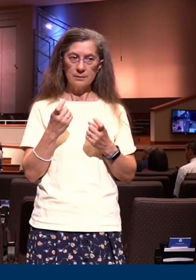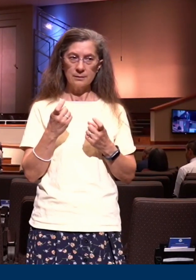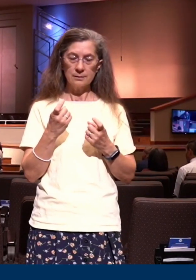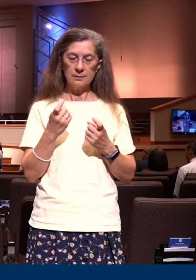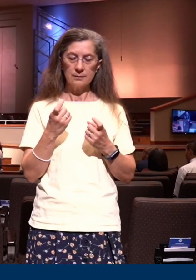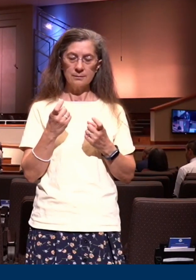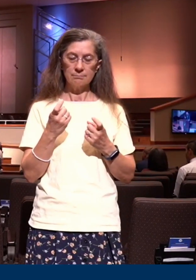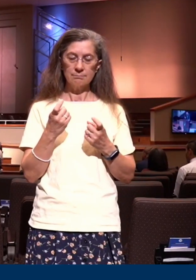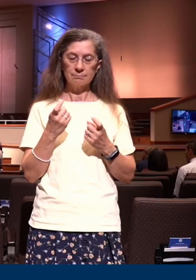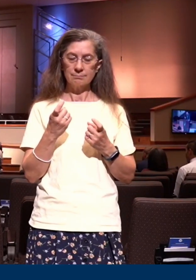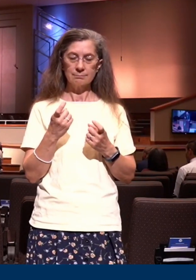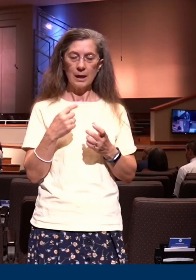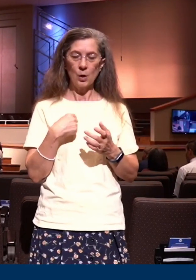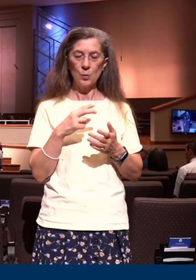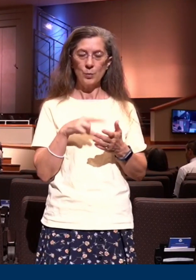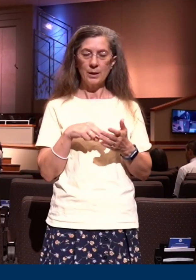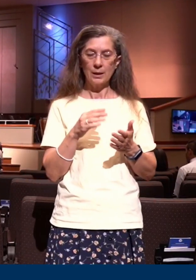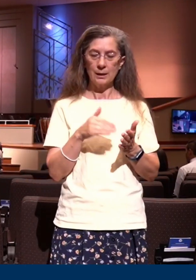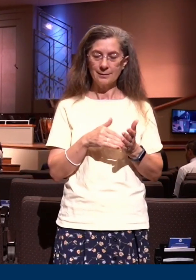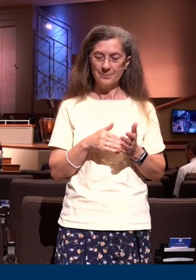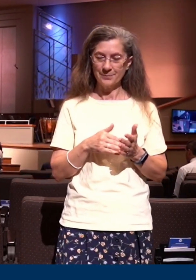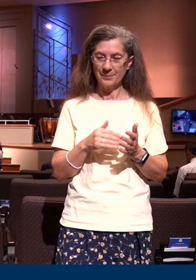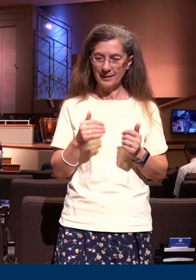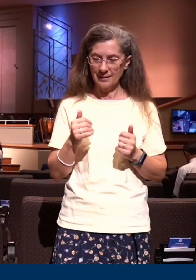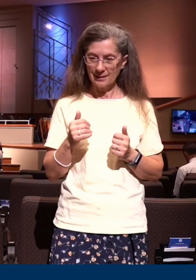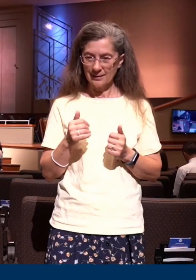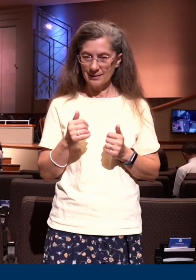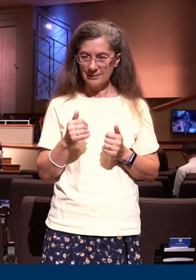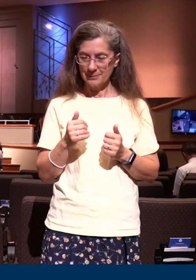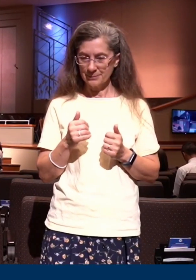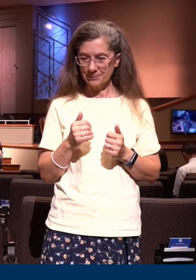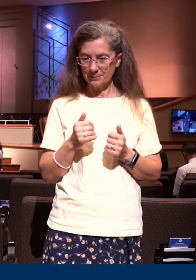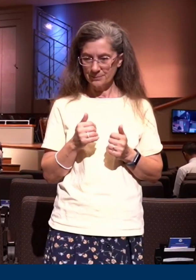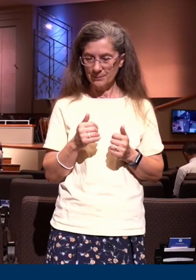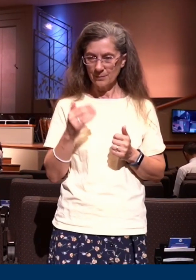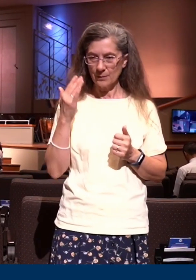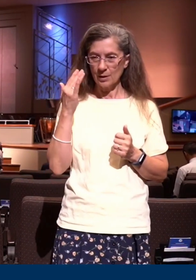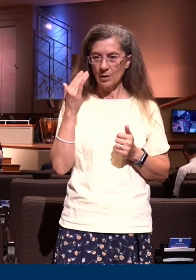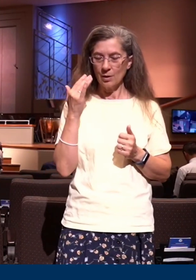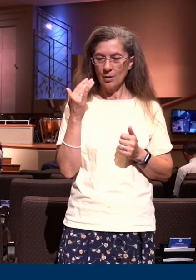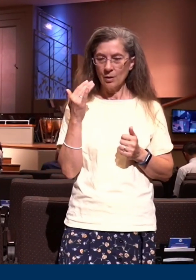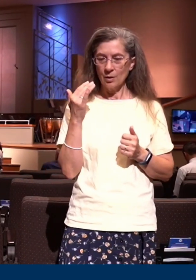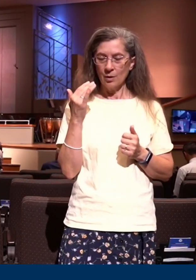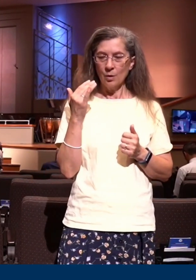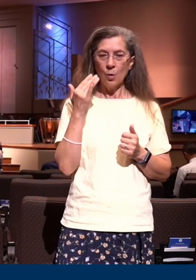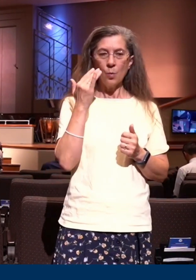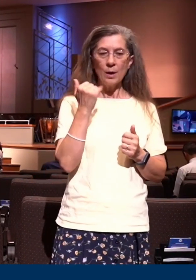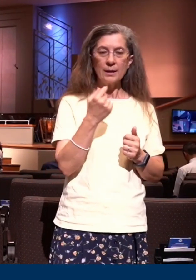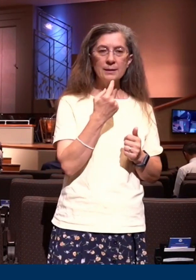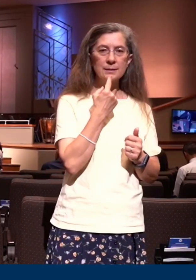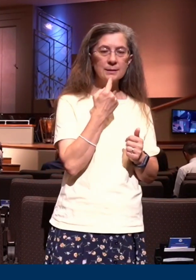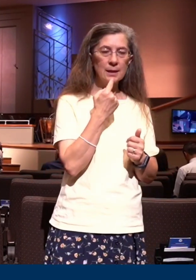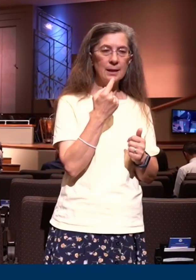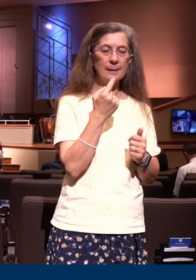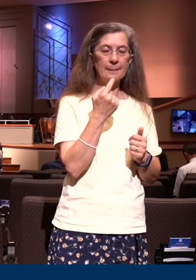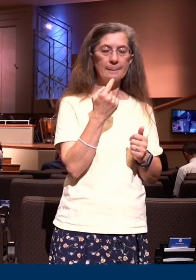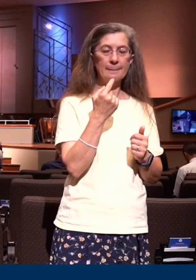this one more time why the phraseology in verse 10 that says here that